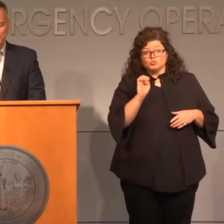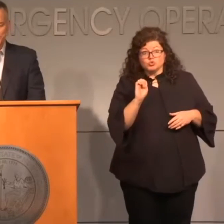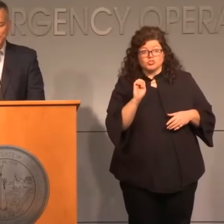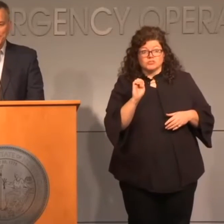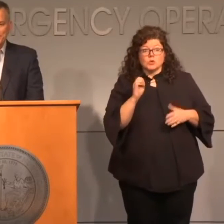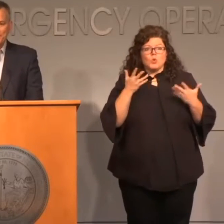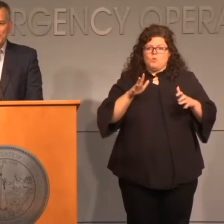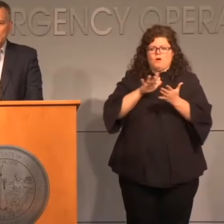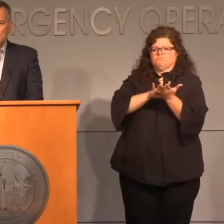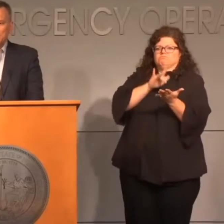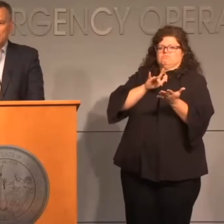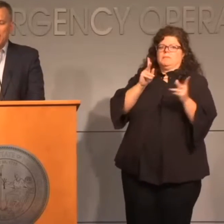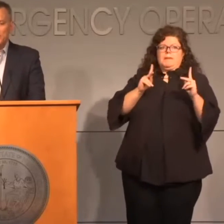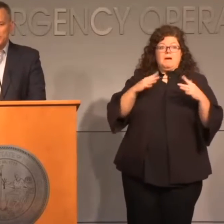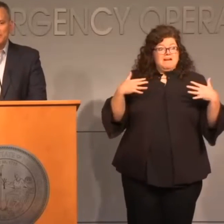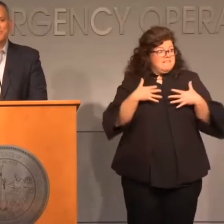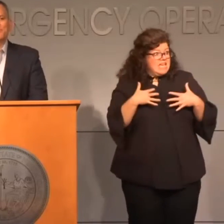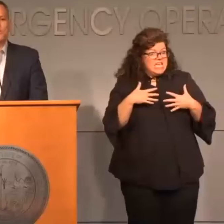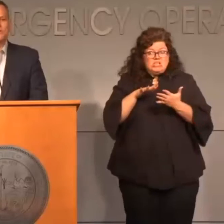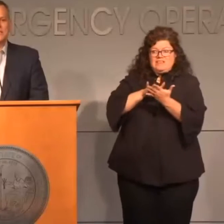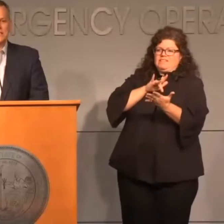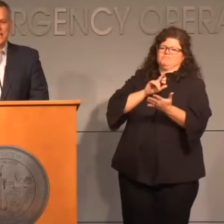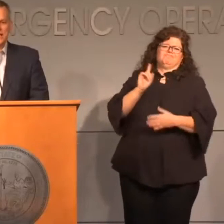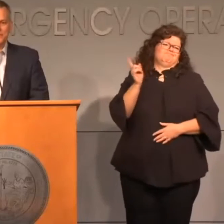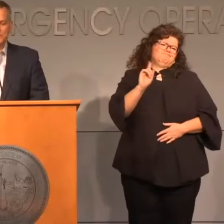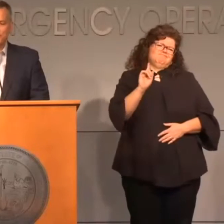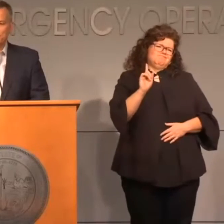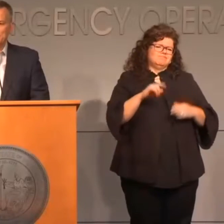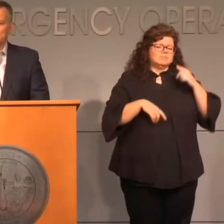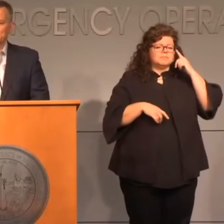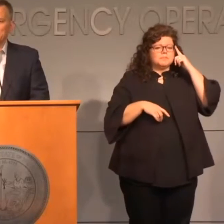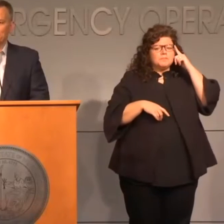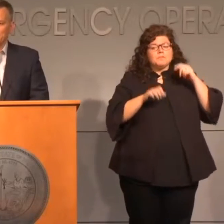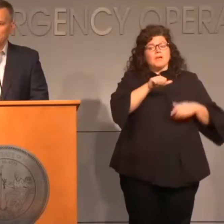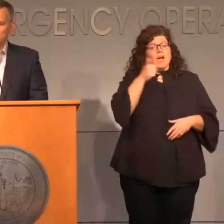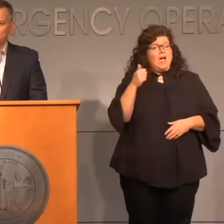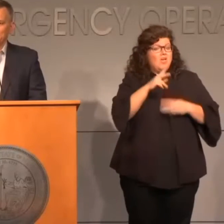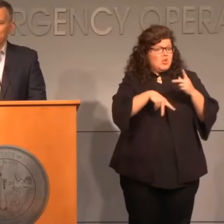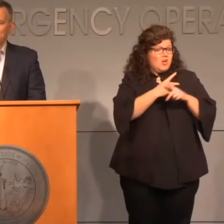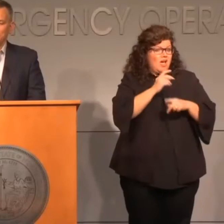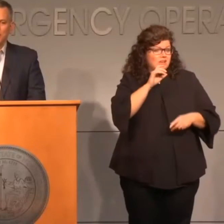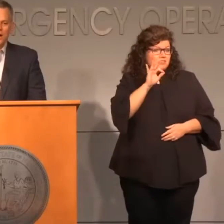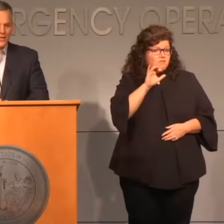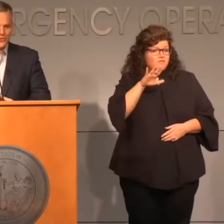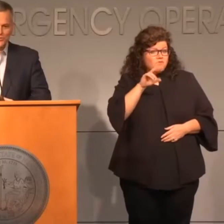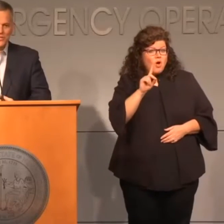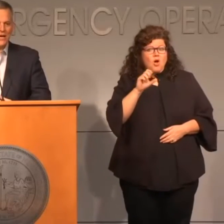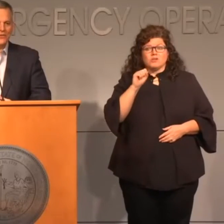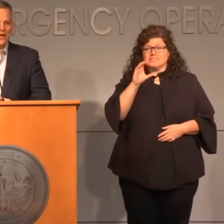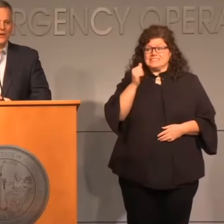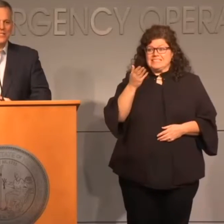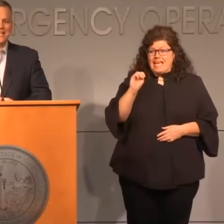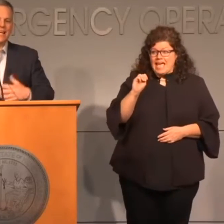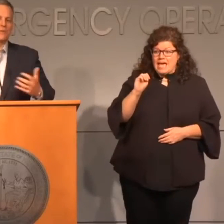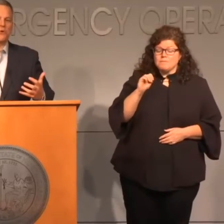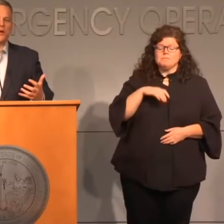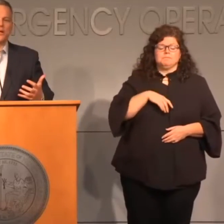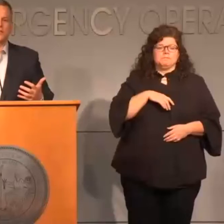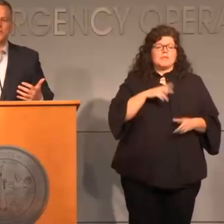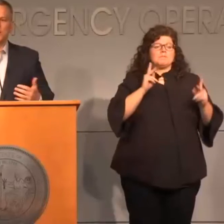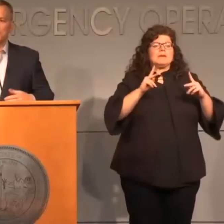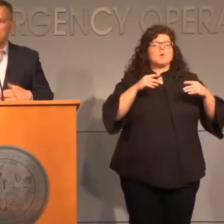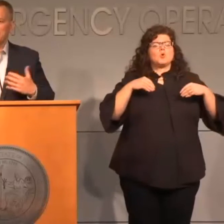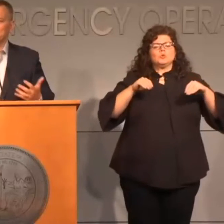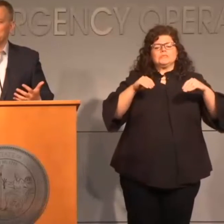fears. Other types of frauds and scams for people to be aware of are hucksters out there selling